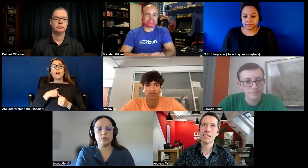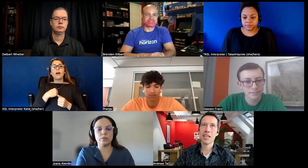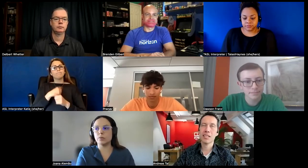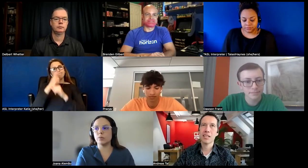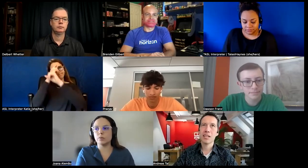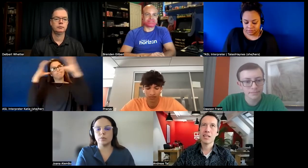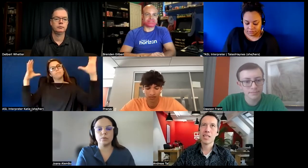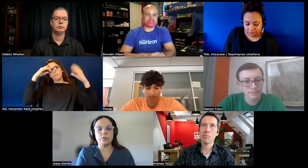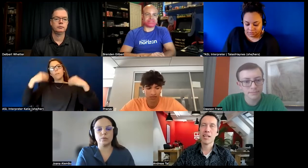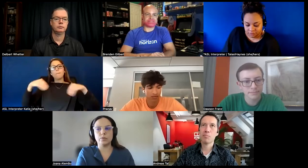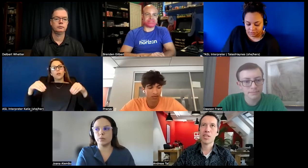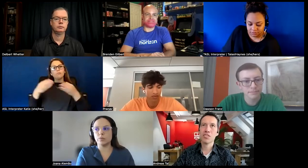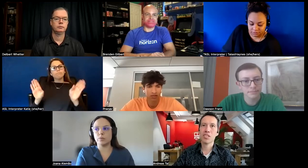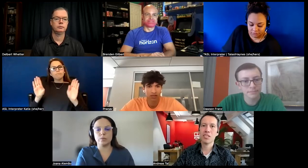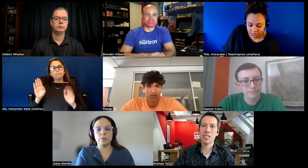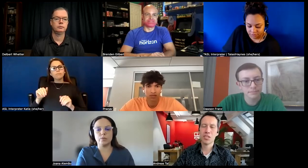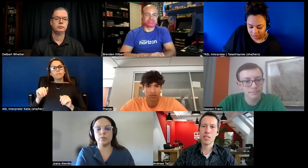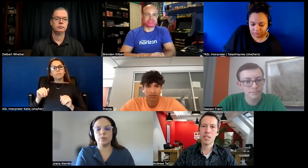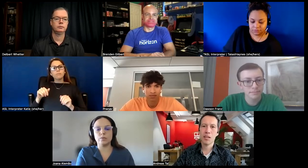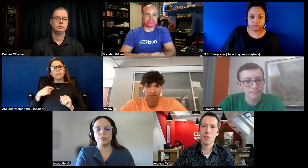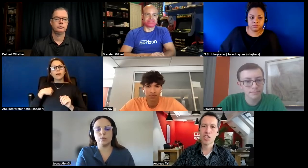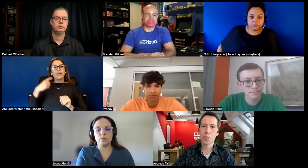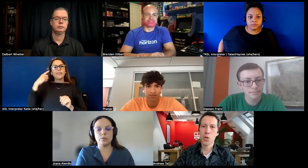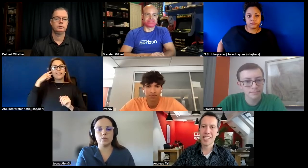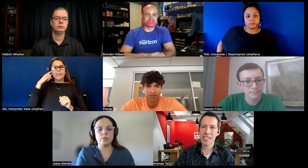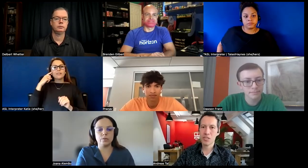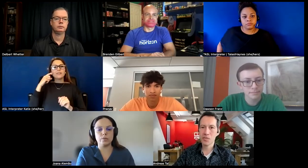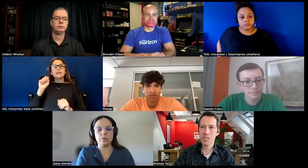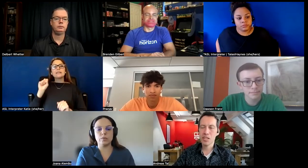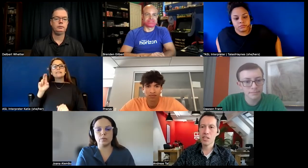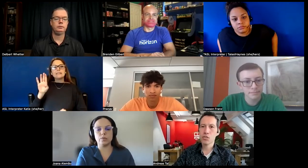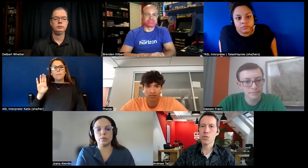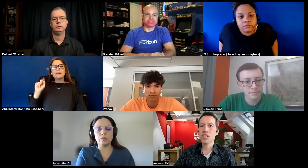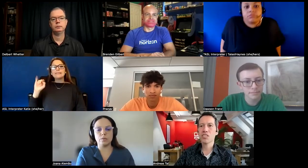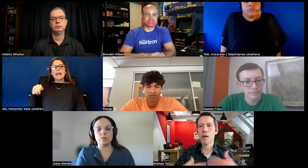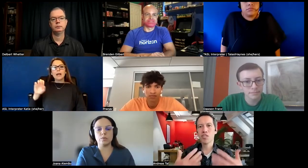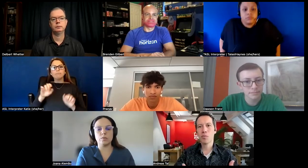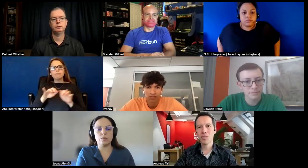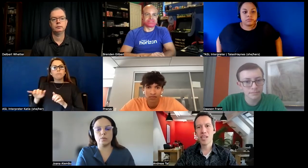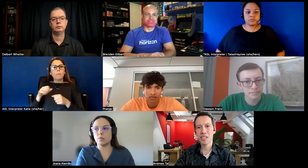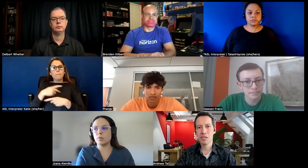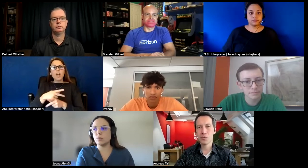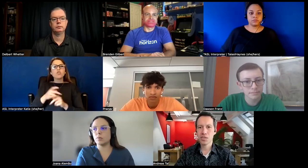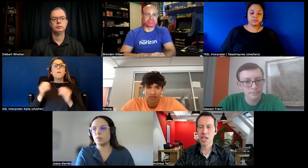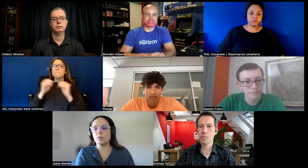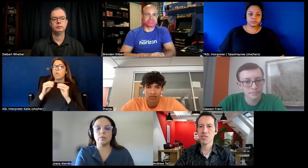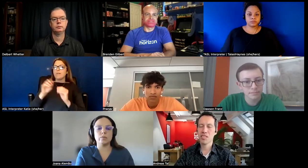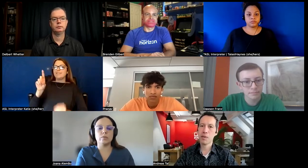that subtitle production needs to be much more data driven so you need much more data for the captions in the